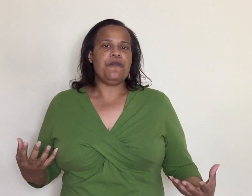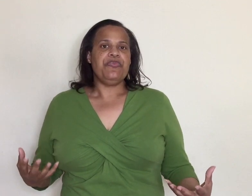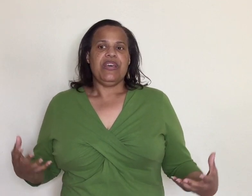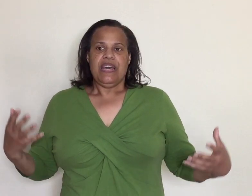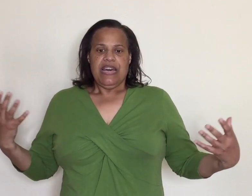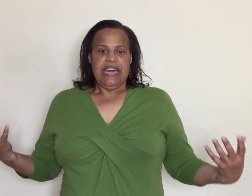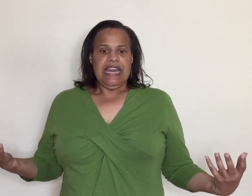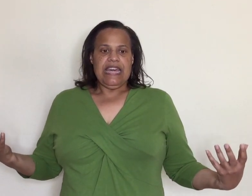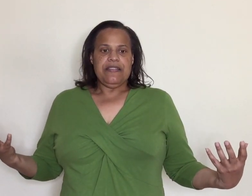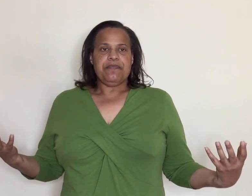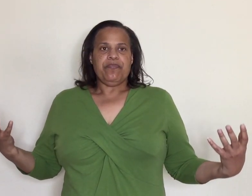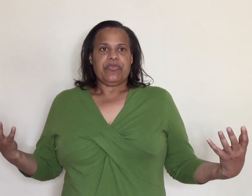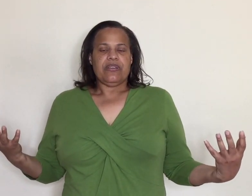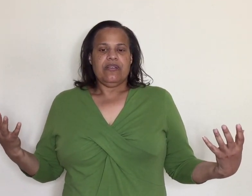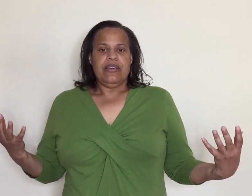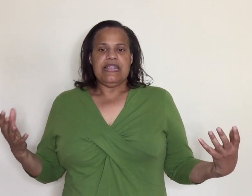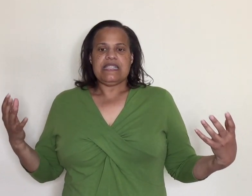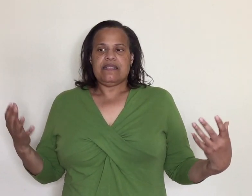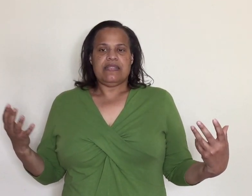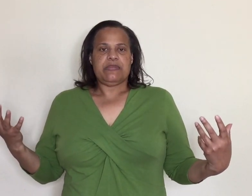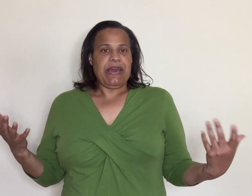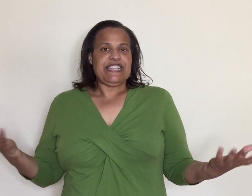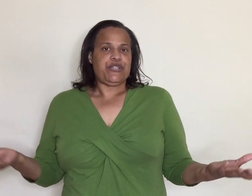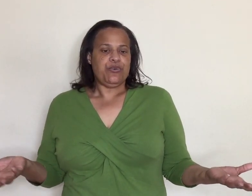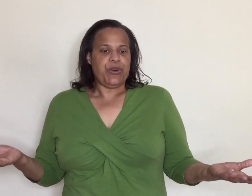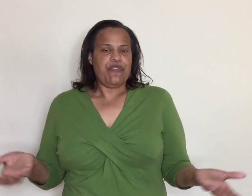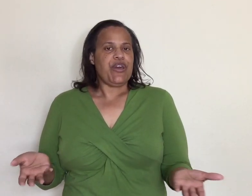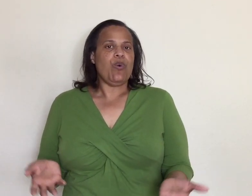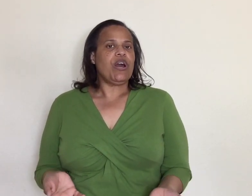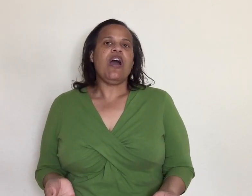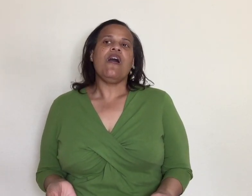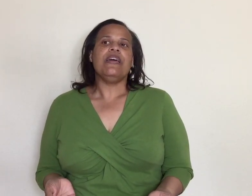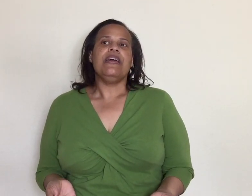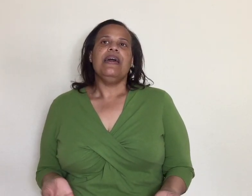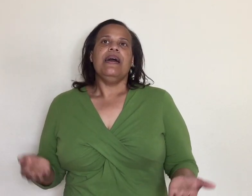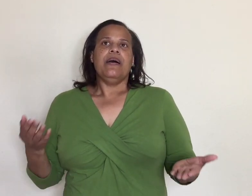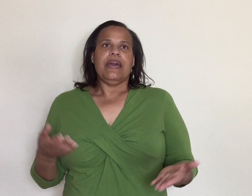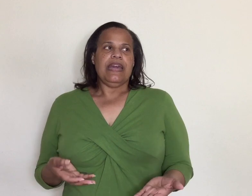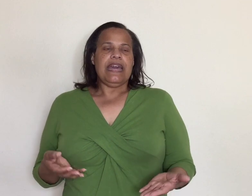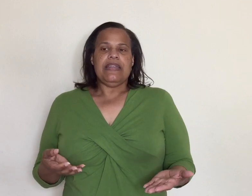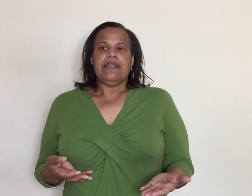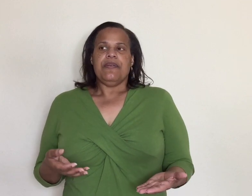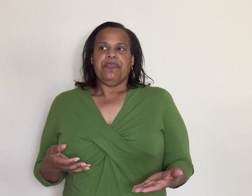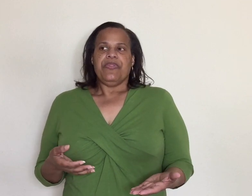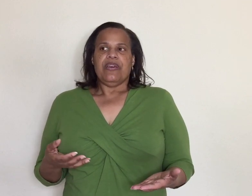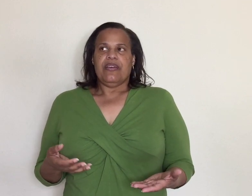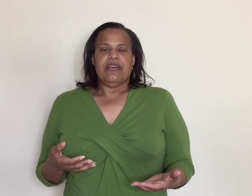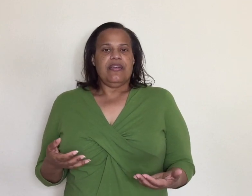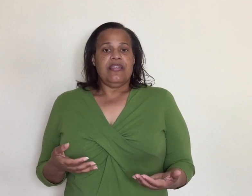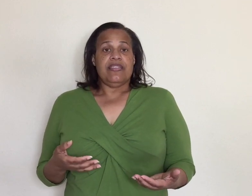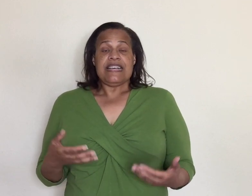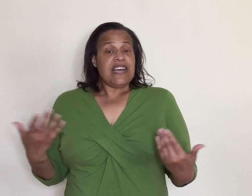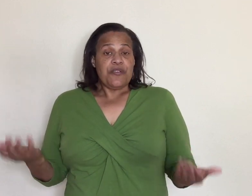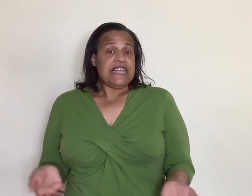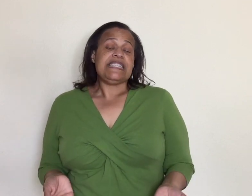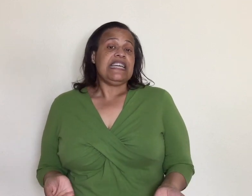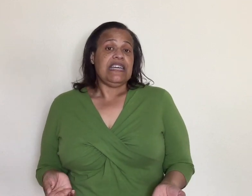and in this space suit whatever they want to call it and that's all they see